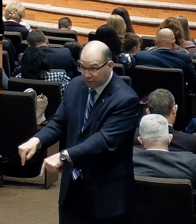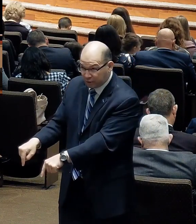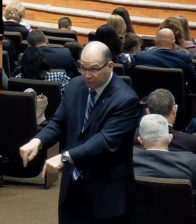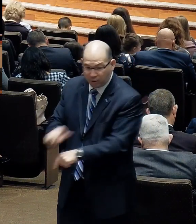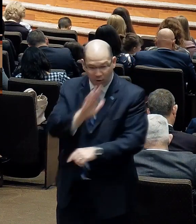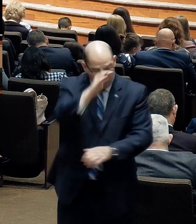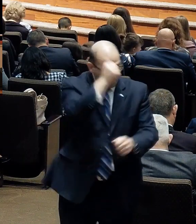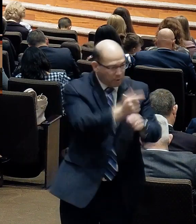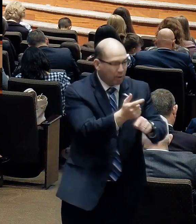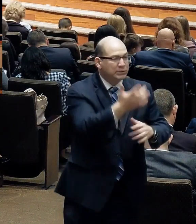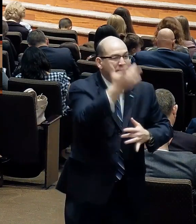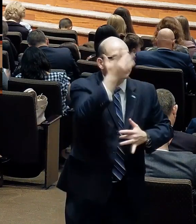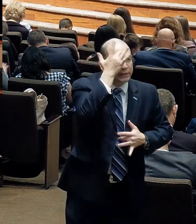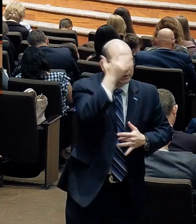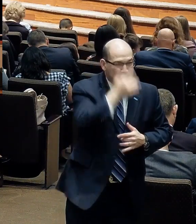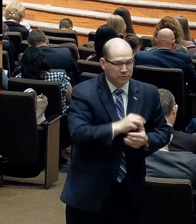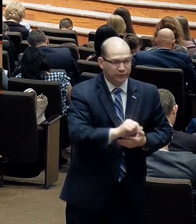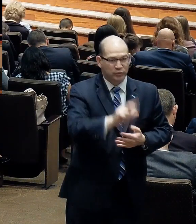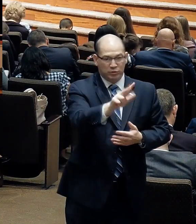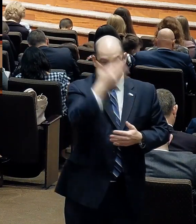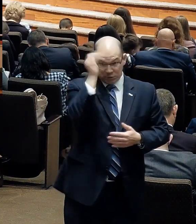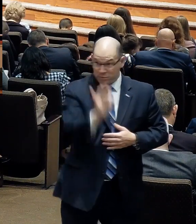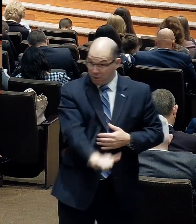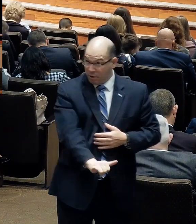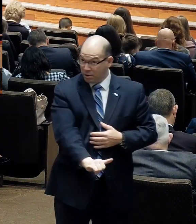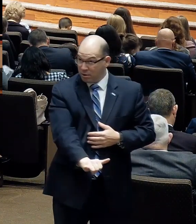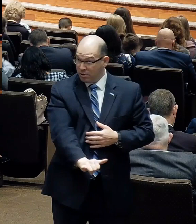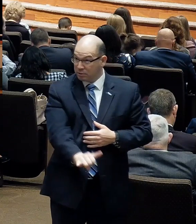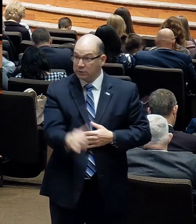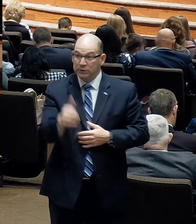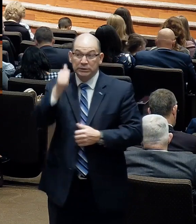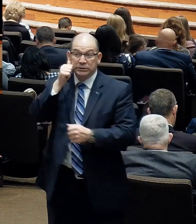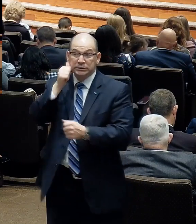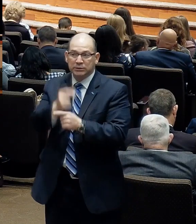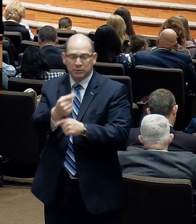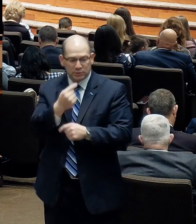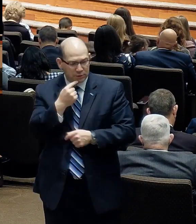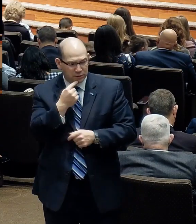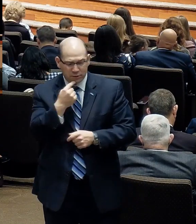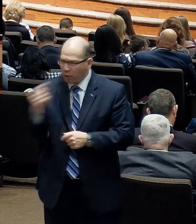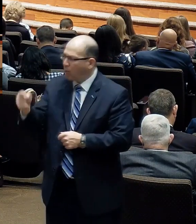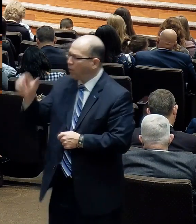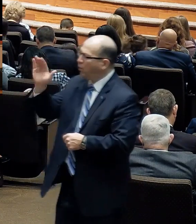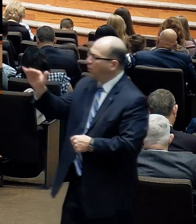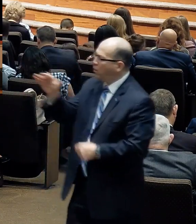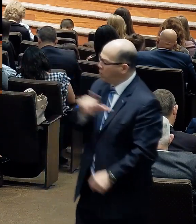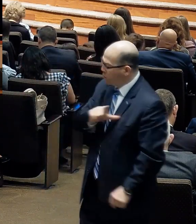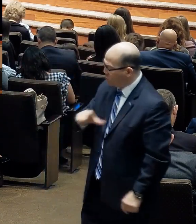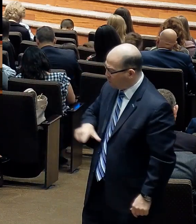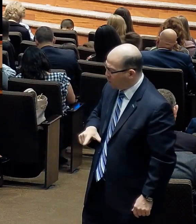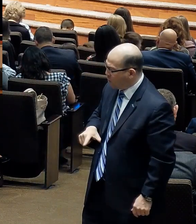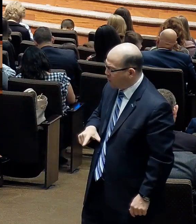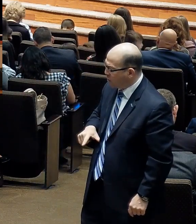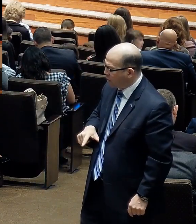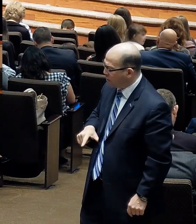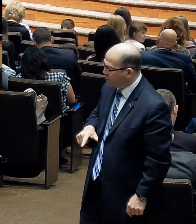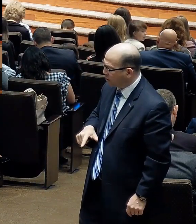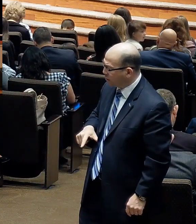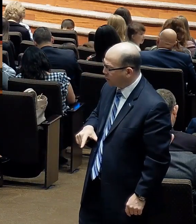sick. Verse three, therefore, his sister sent unto him, saying, Lord, behold, he whom thou